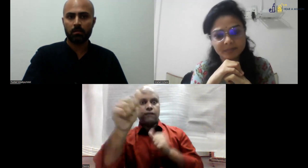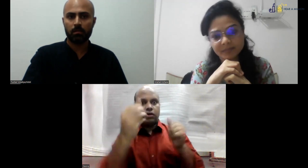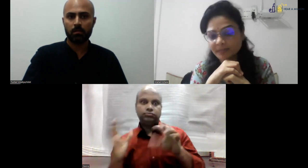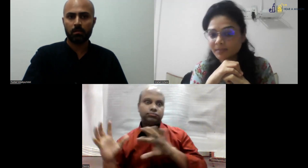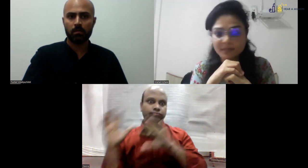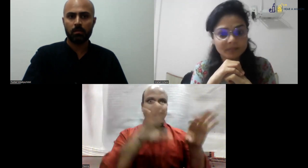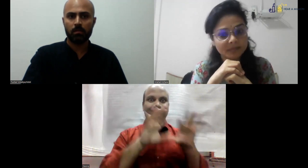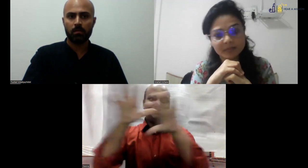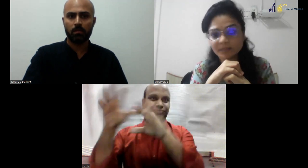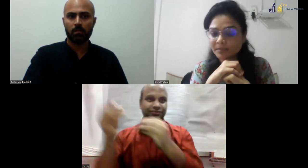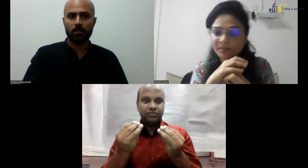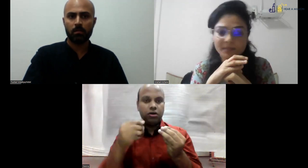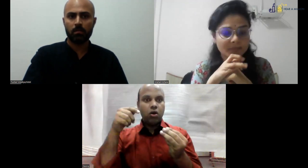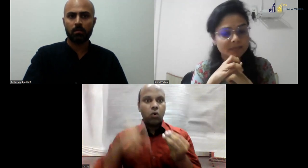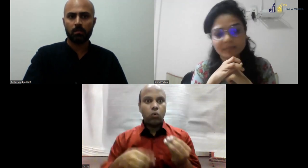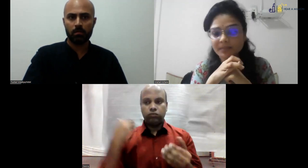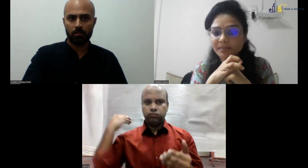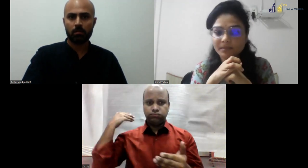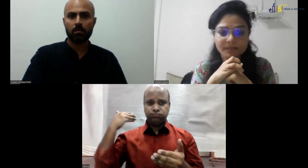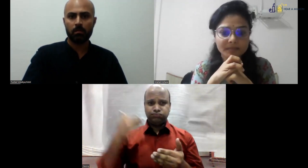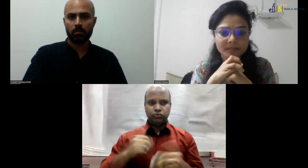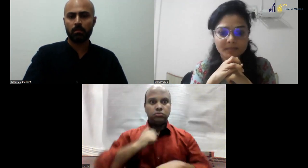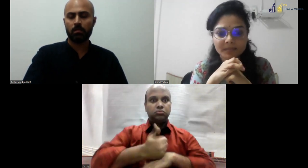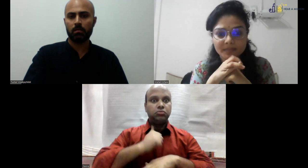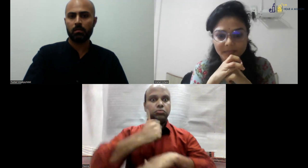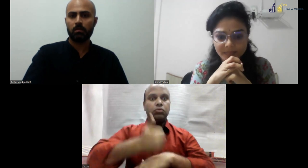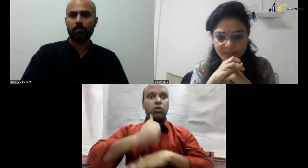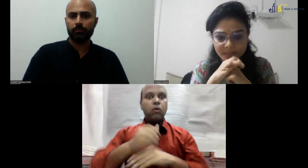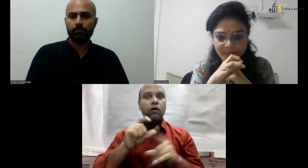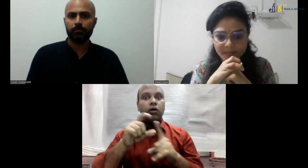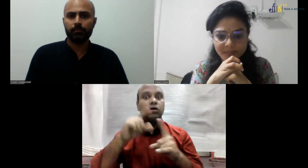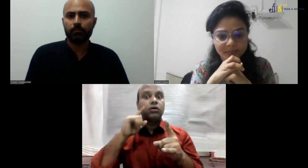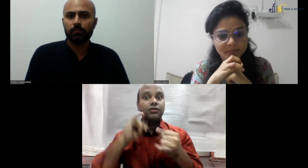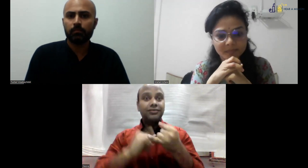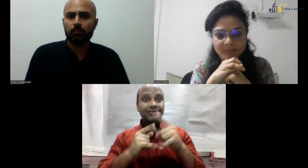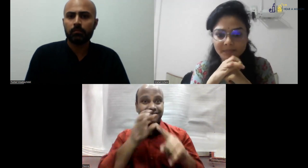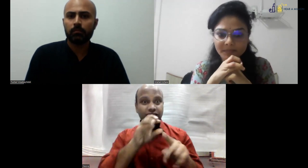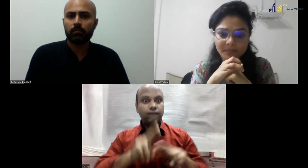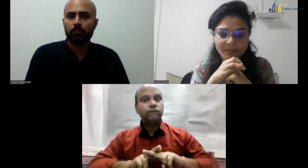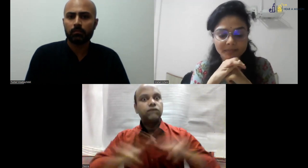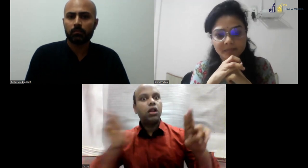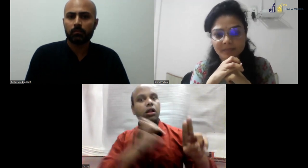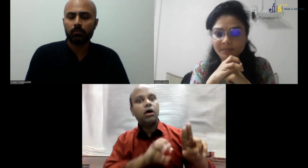Maybe they only get 10 to 12 because they're staying here and there.